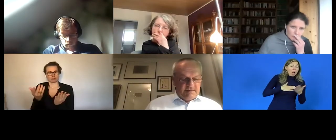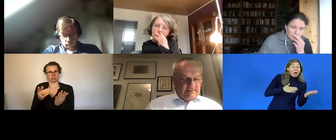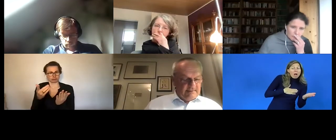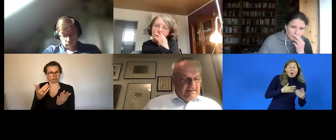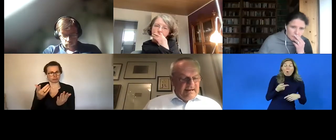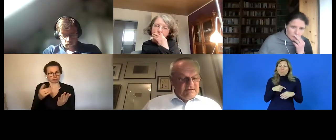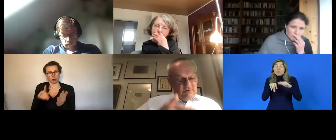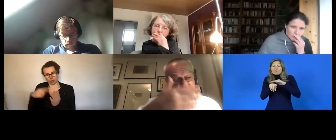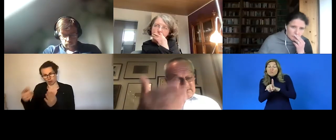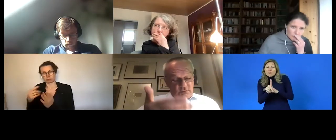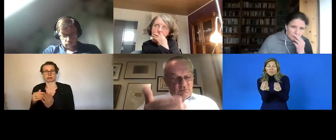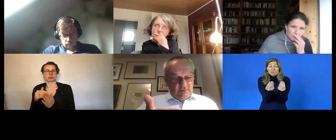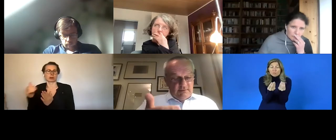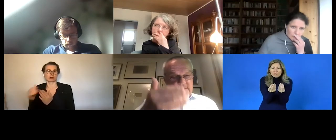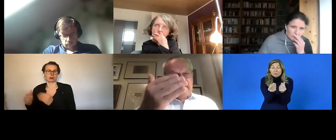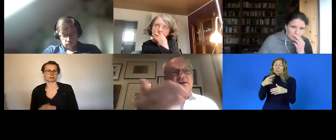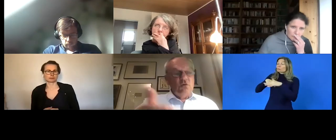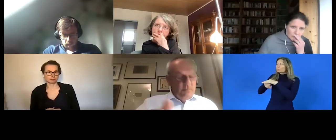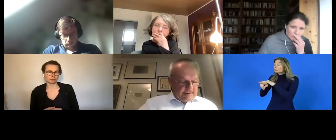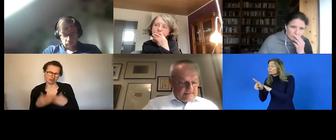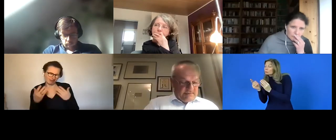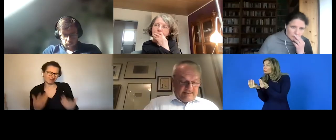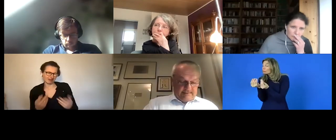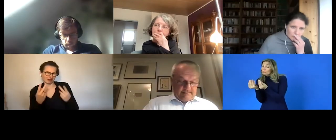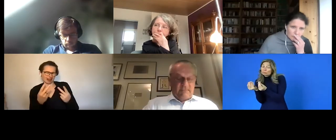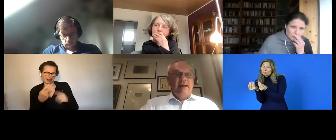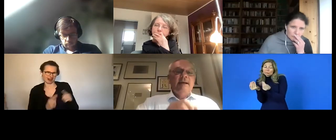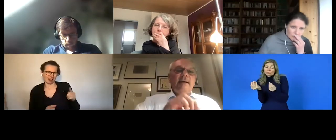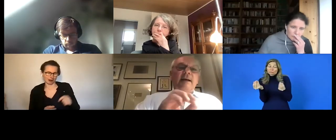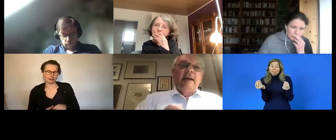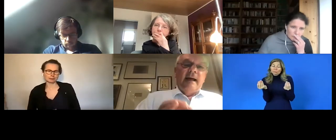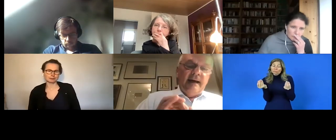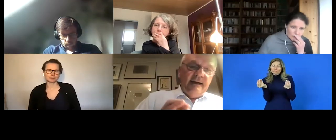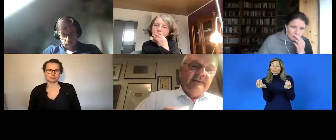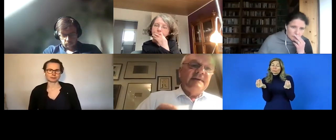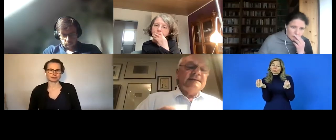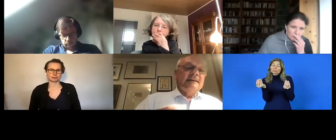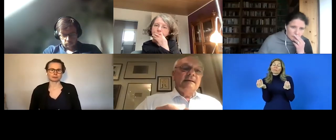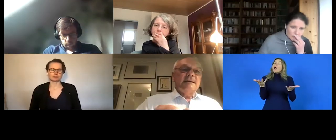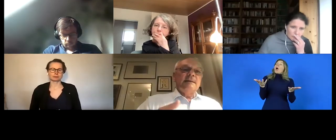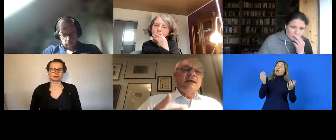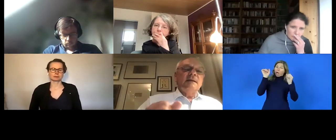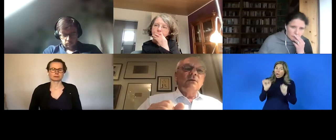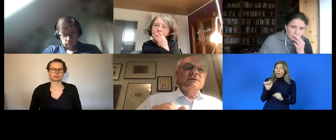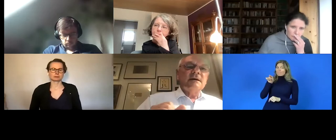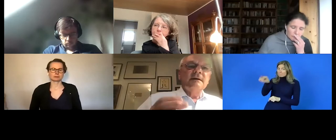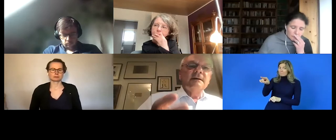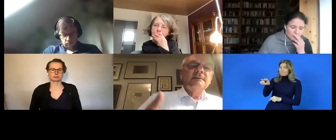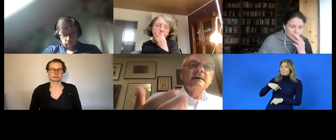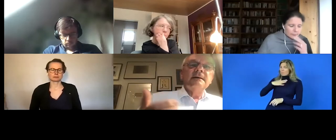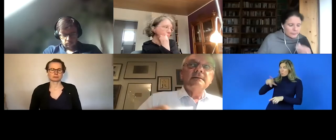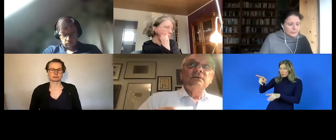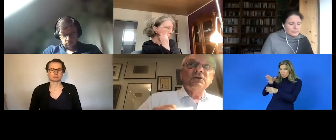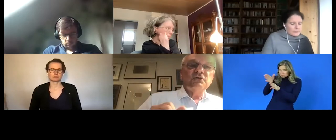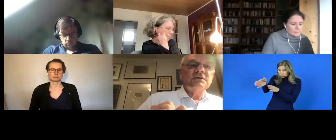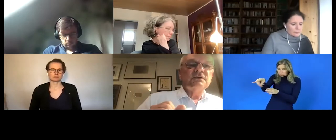they can then freely choose um a kind of apprentice internship or a professional education